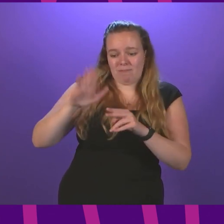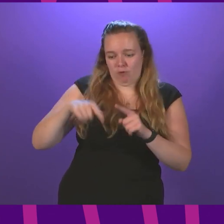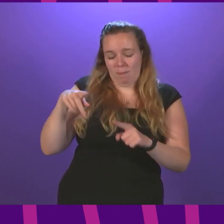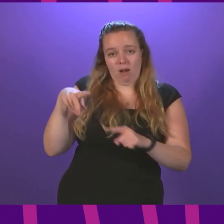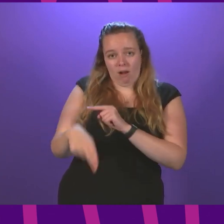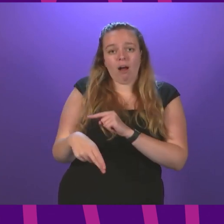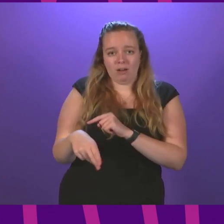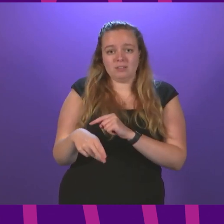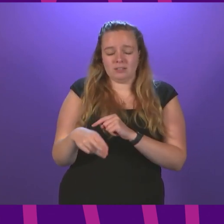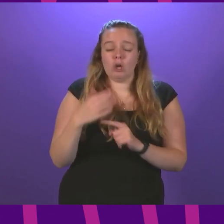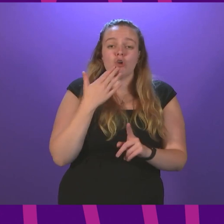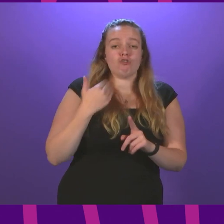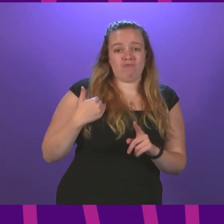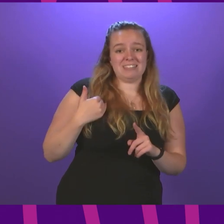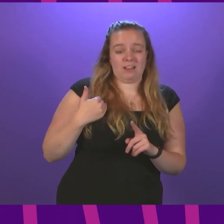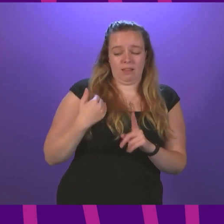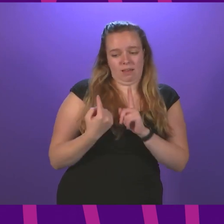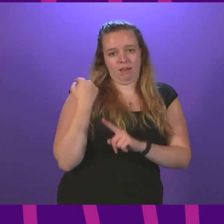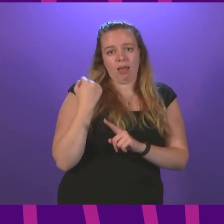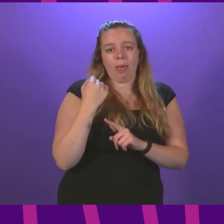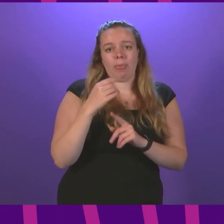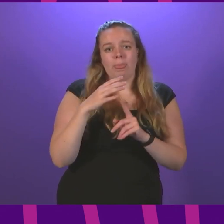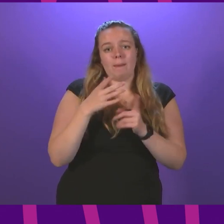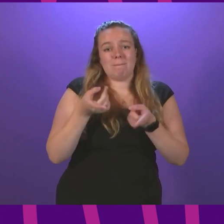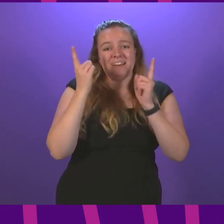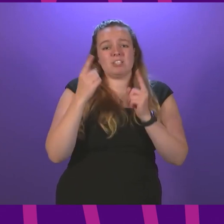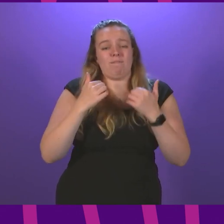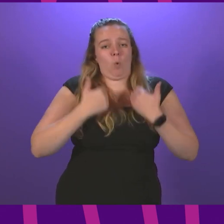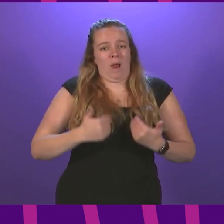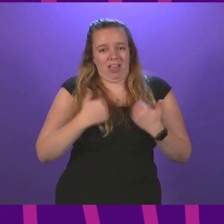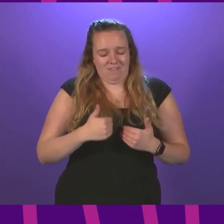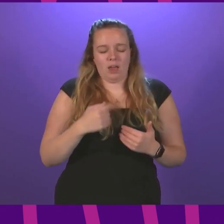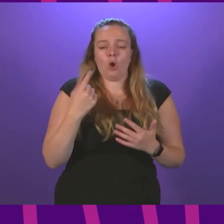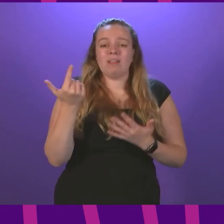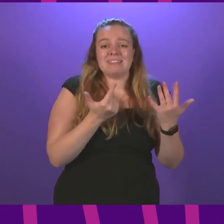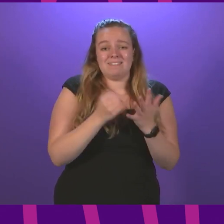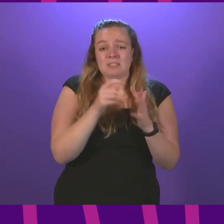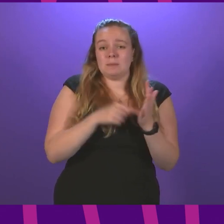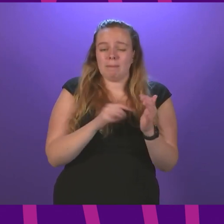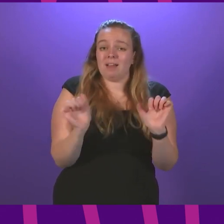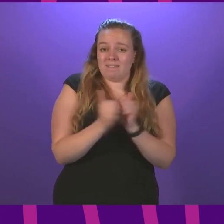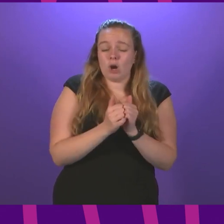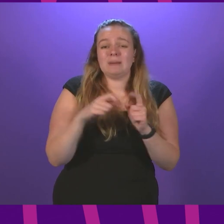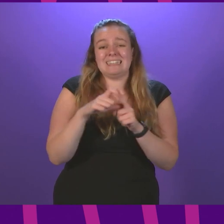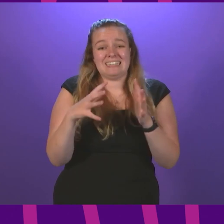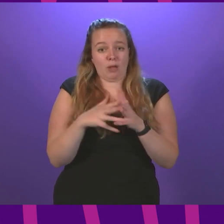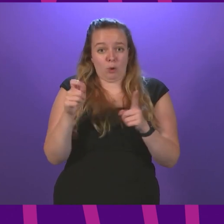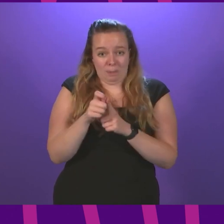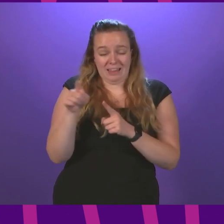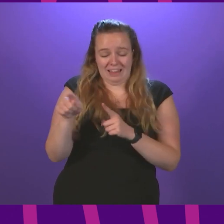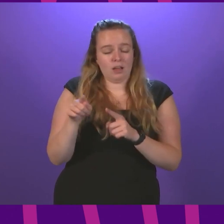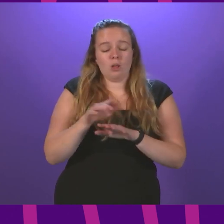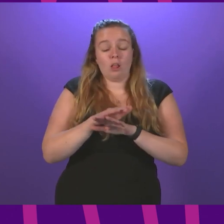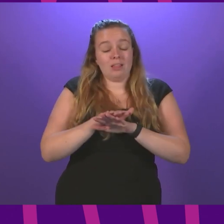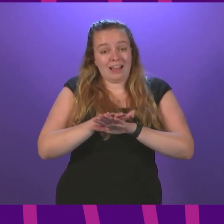this cut. Most recently, the then Minister for Welfare confirmed on 17 September that the Department of Work and Pensions had not